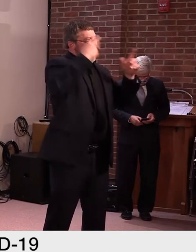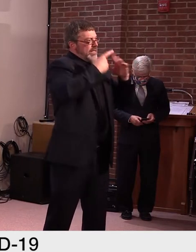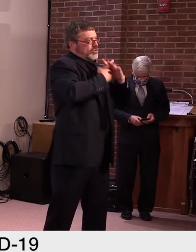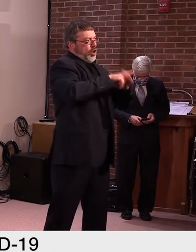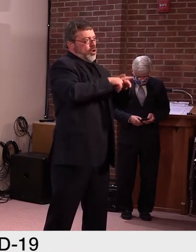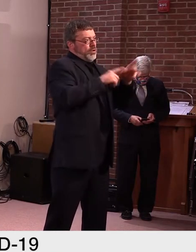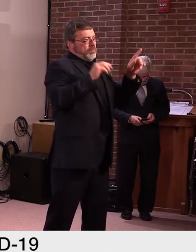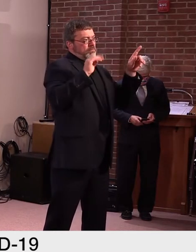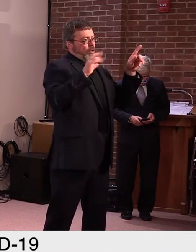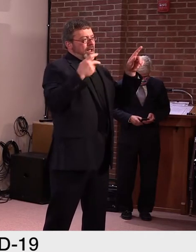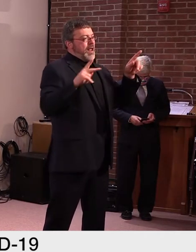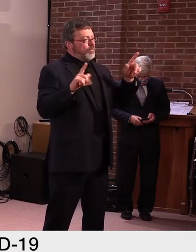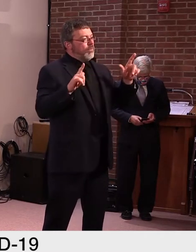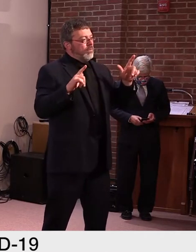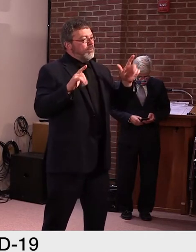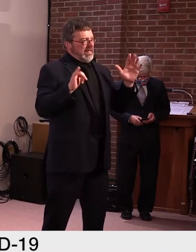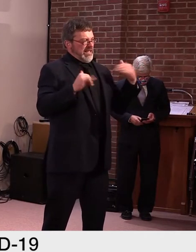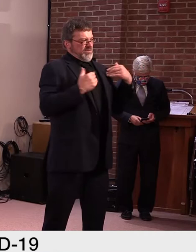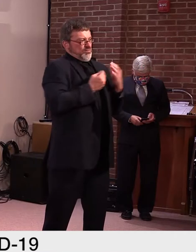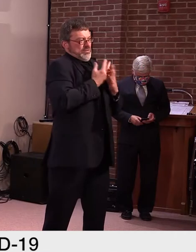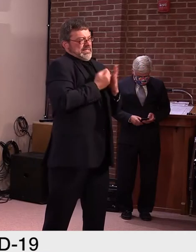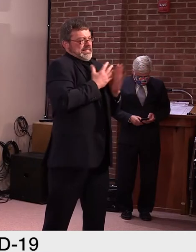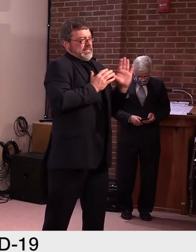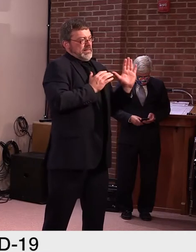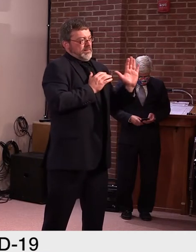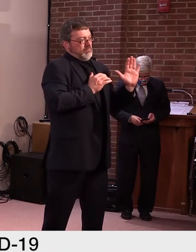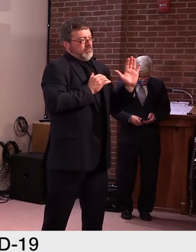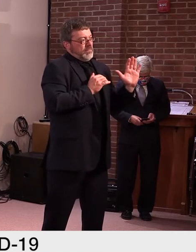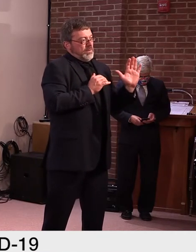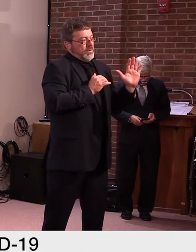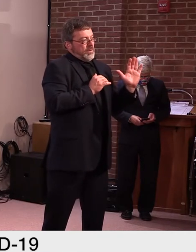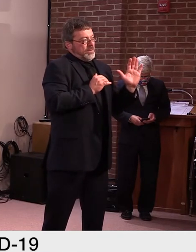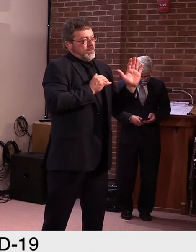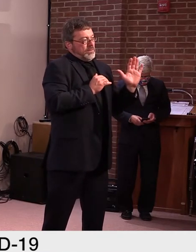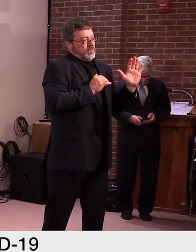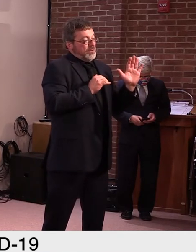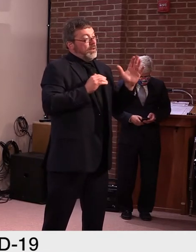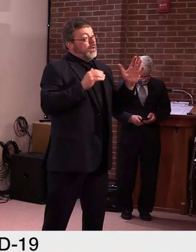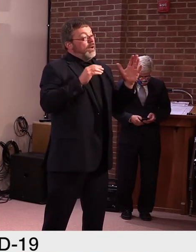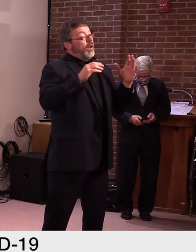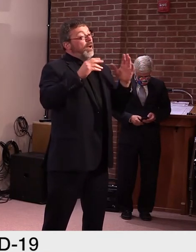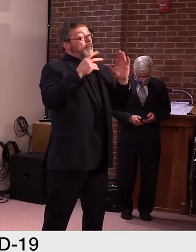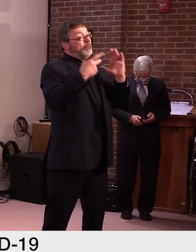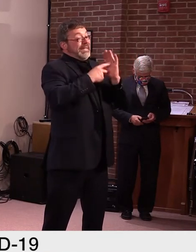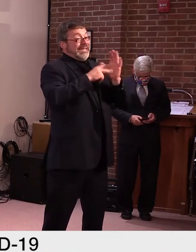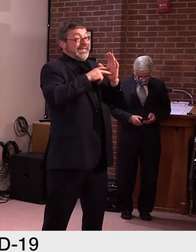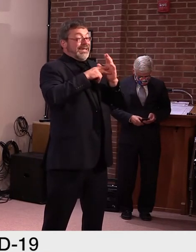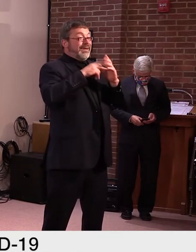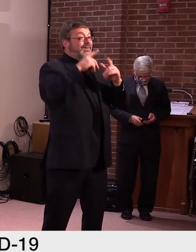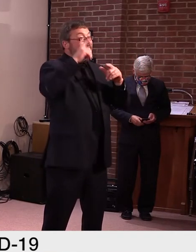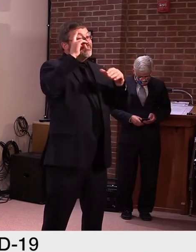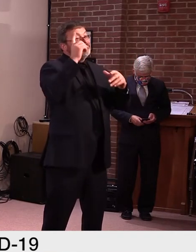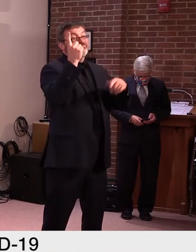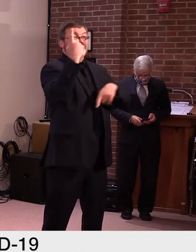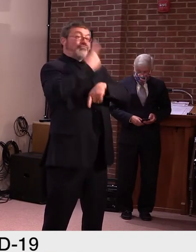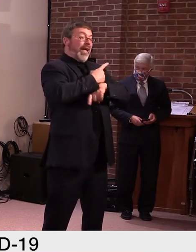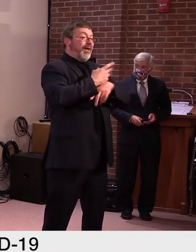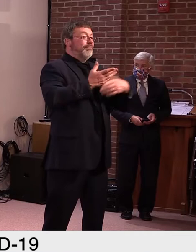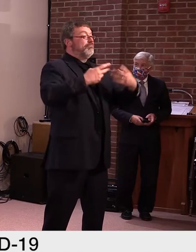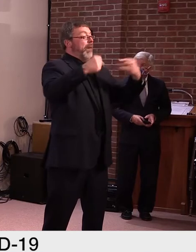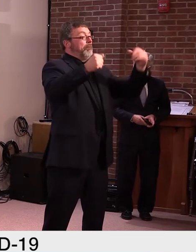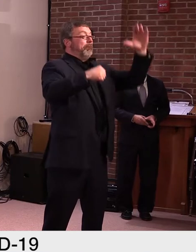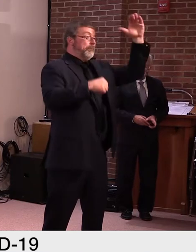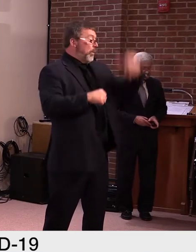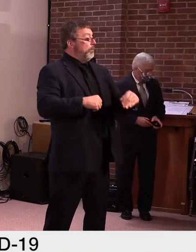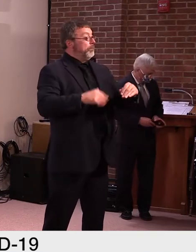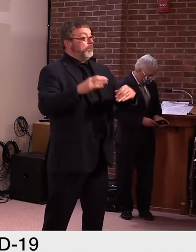reinstituted, these numbers will not just magically return around. Again, like a boat, it takes a course correction and the model will